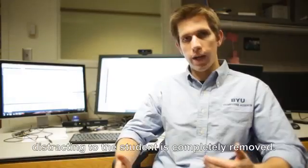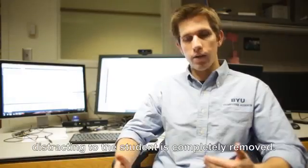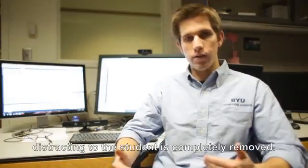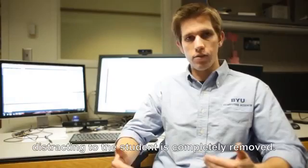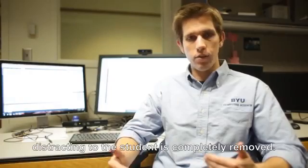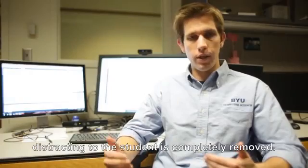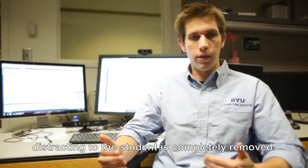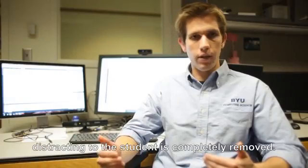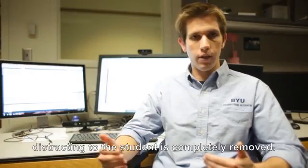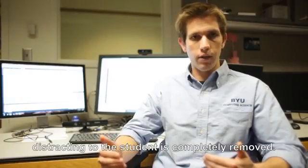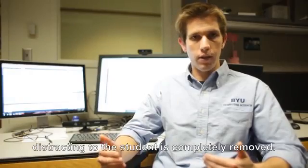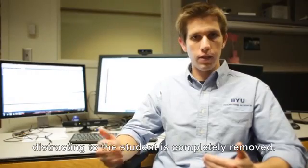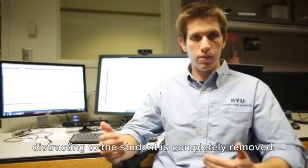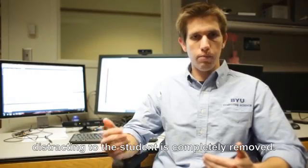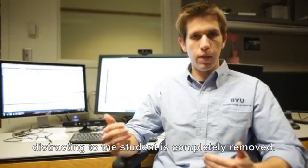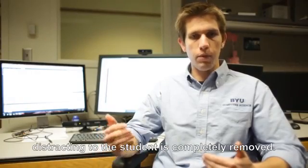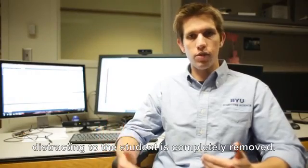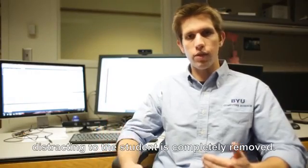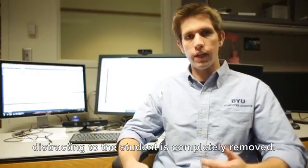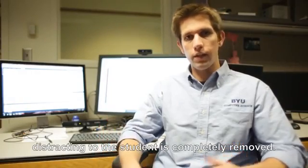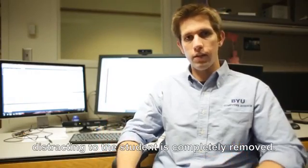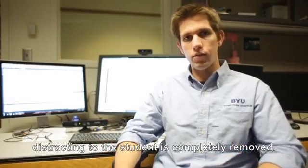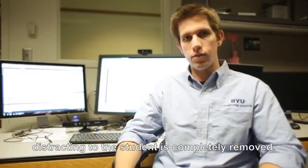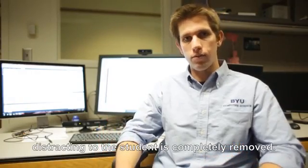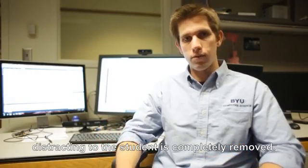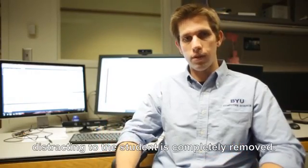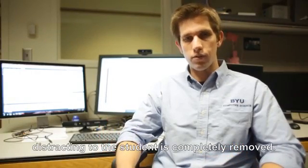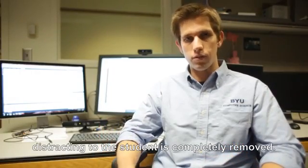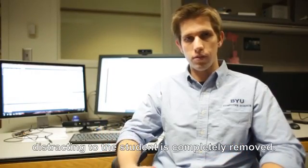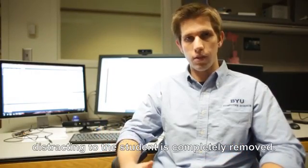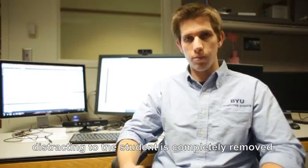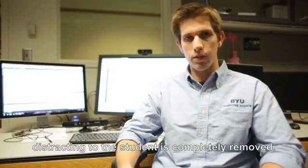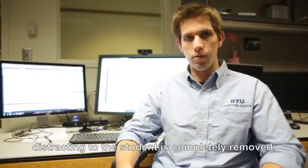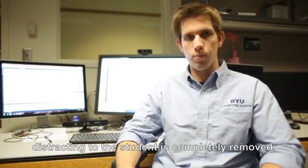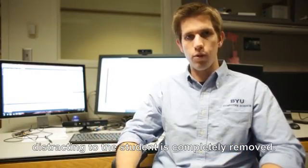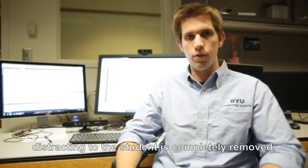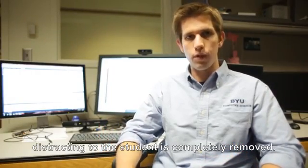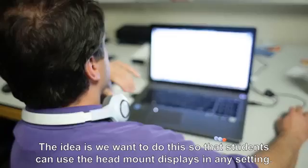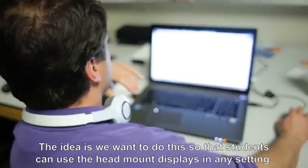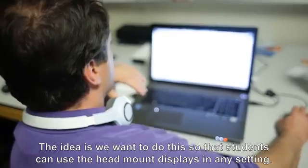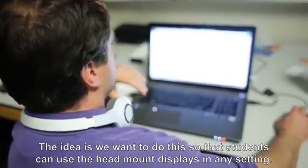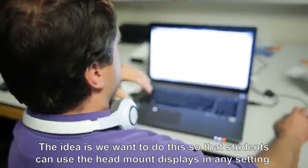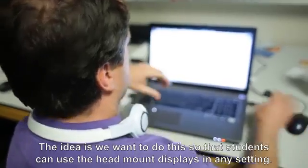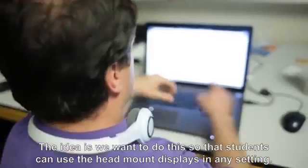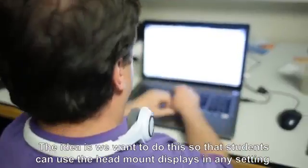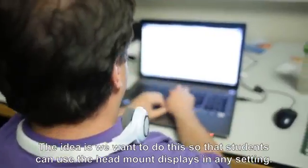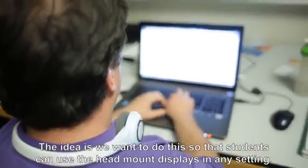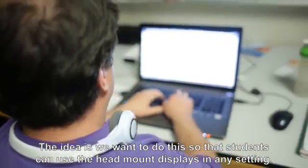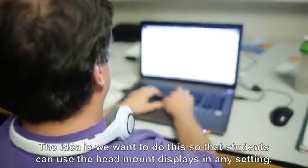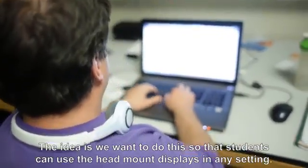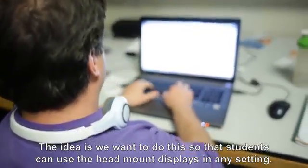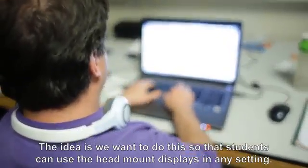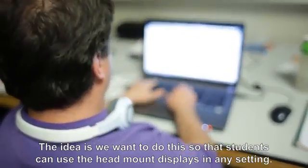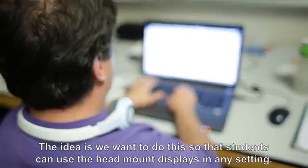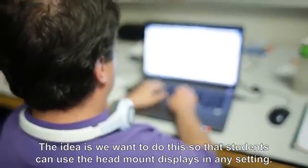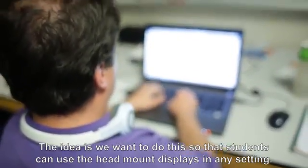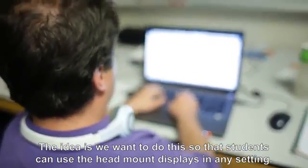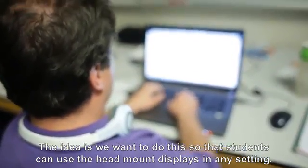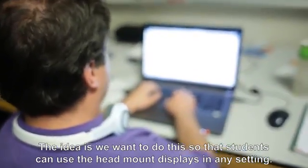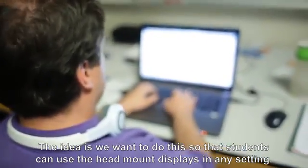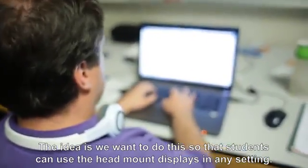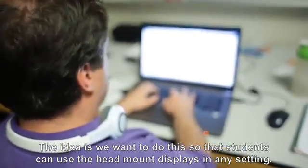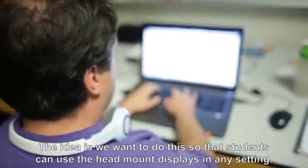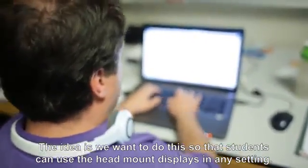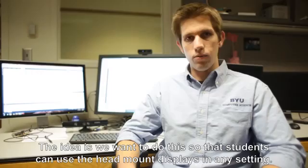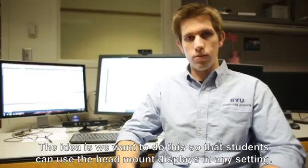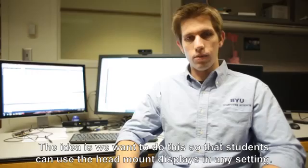the rest of the background so anything that may be distracting to the student is completely removed. The idea is we want to do this